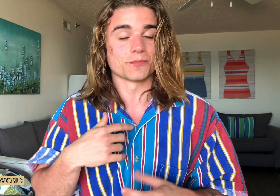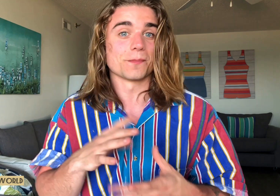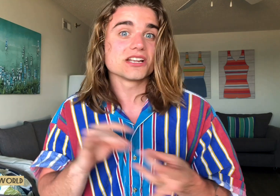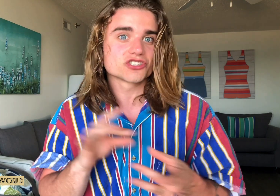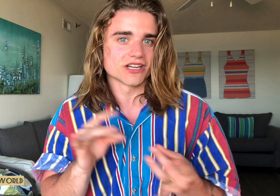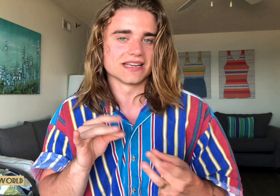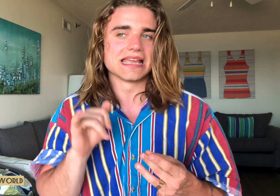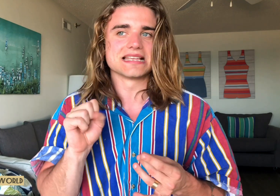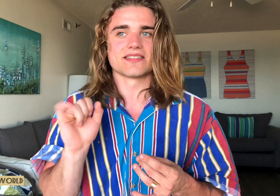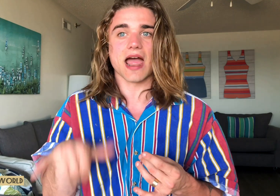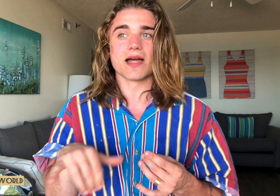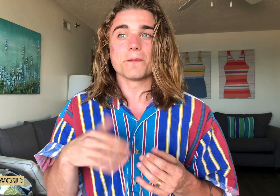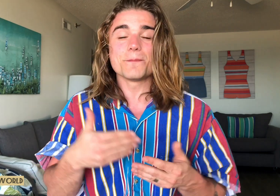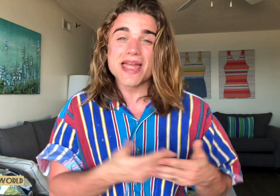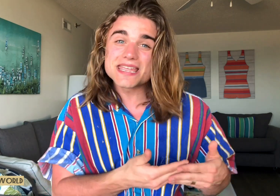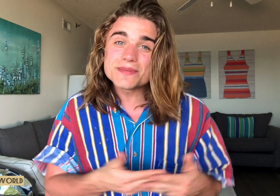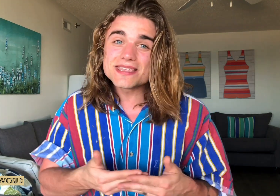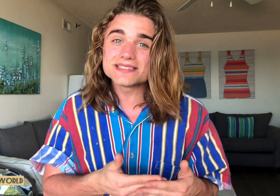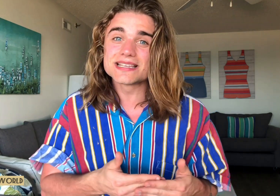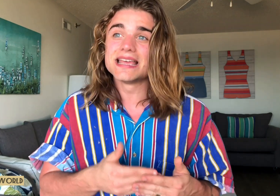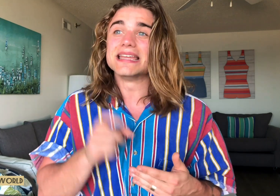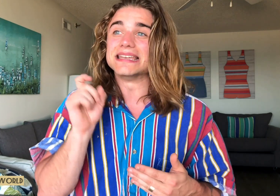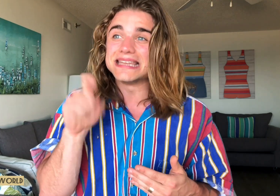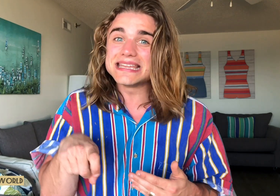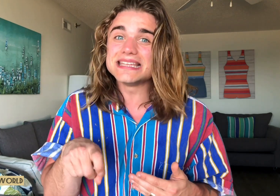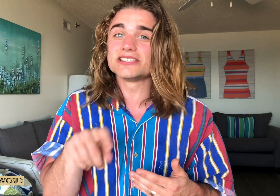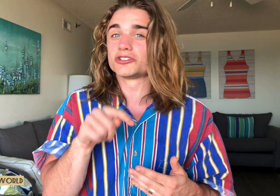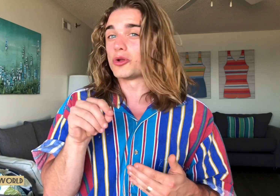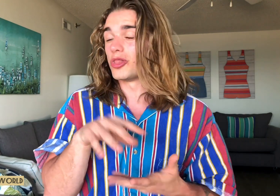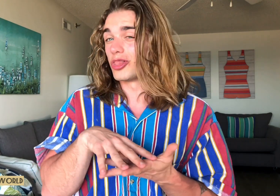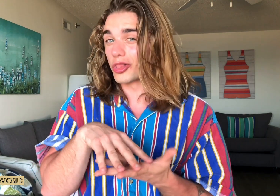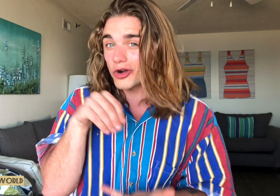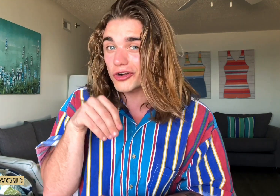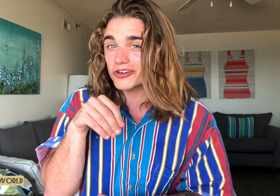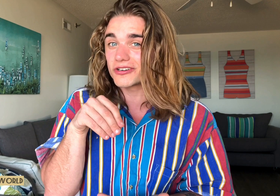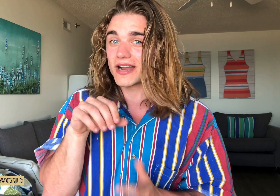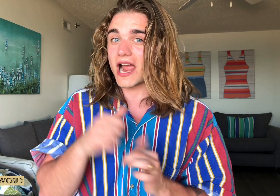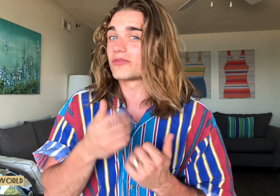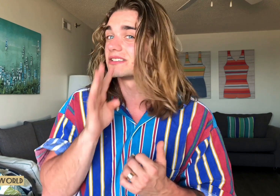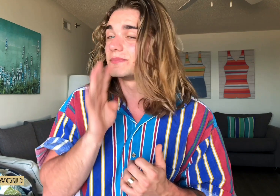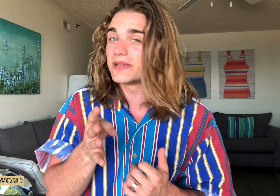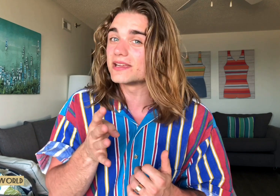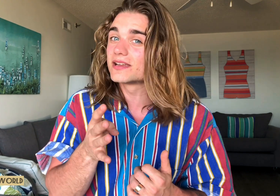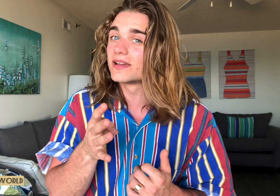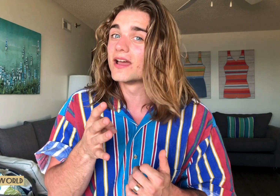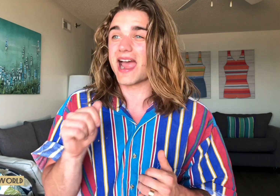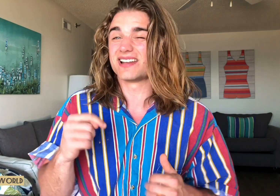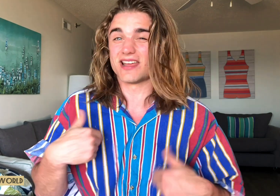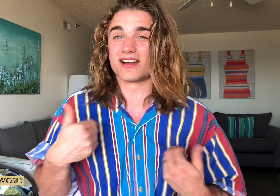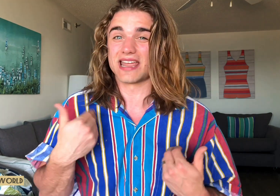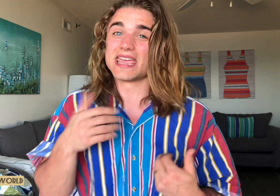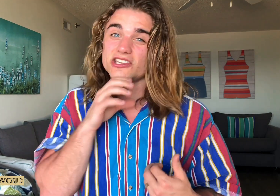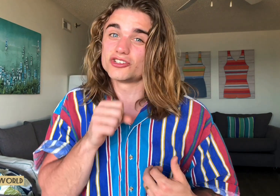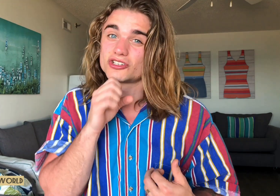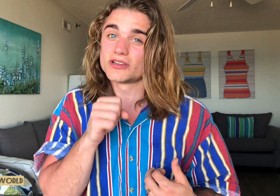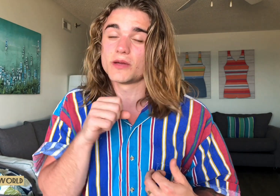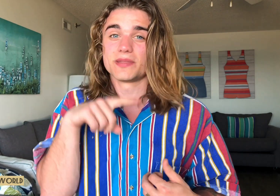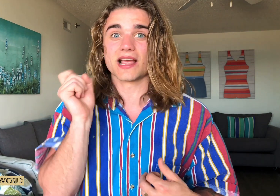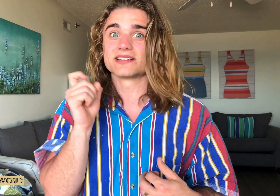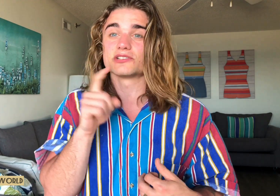mention is that babies need to learn how to speak at young age because it's